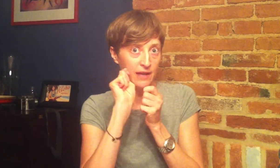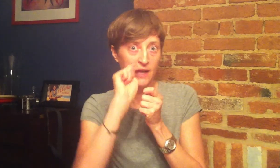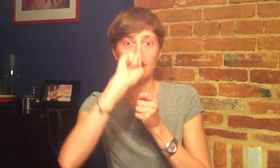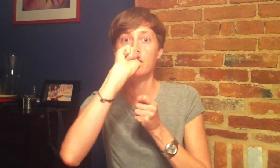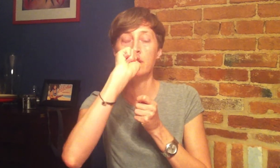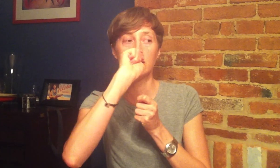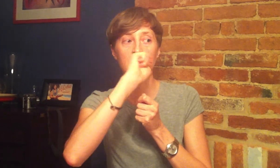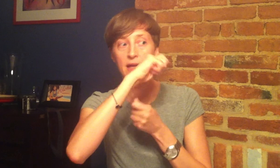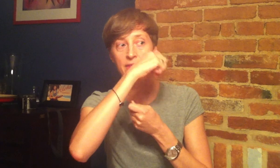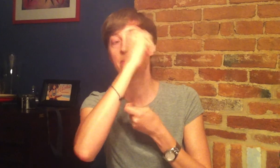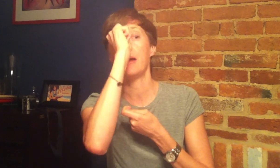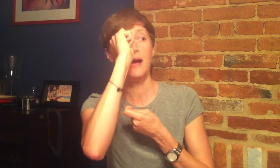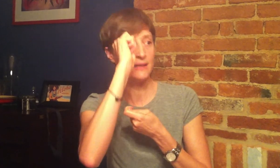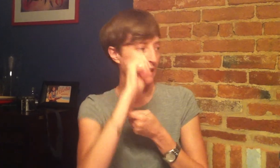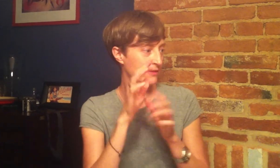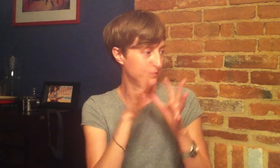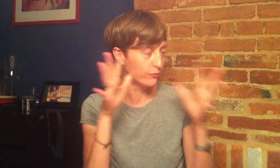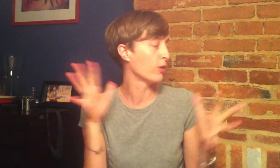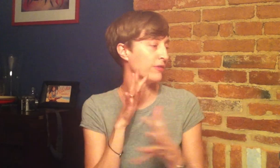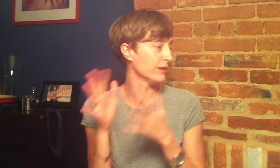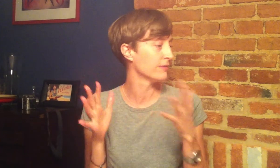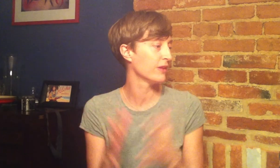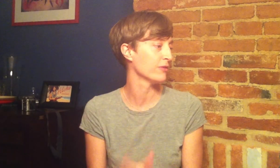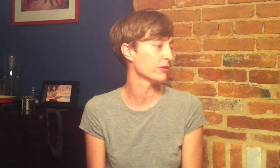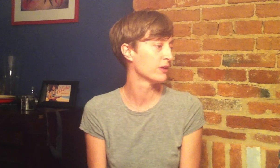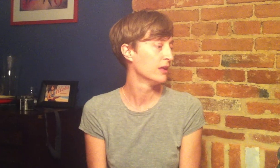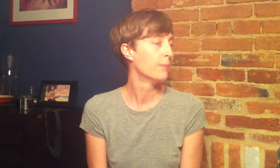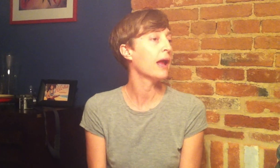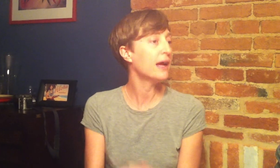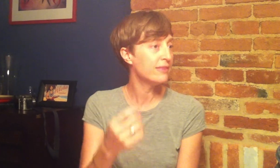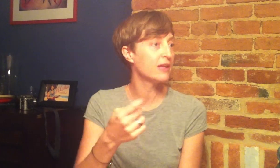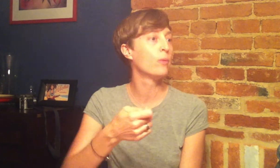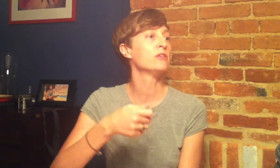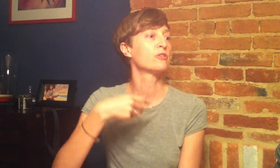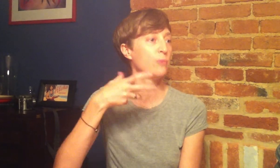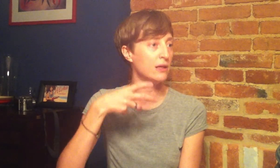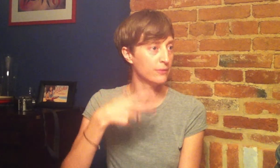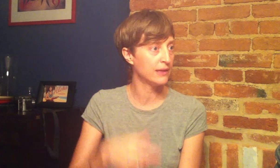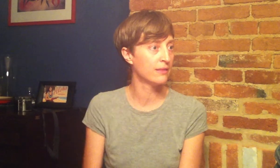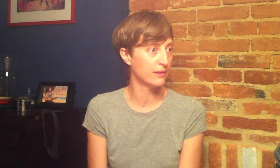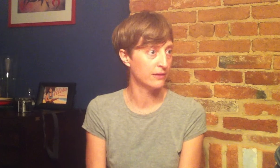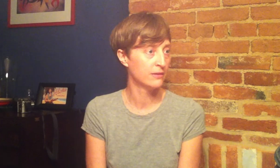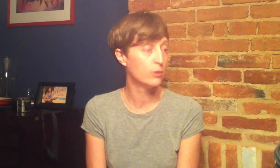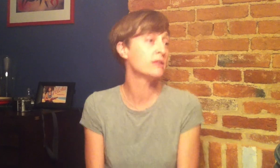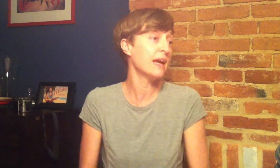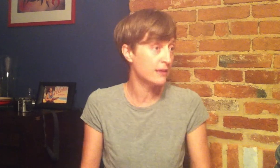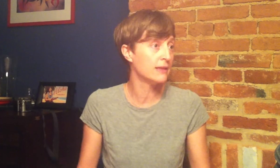side, and the middle, and the back, it has four different flavors. Wow. But I think when you're swallowing the, well, technically,